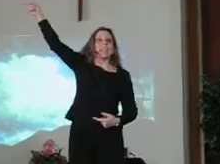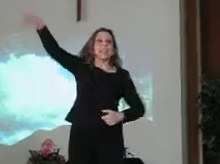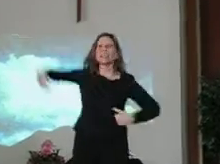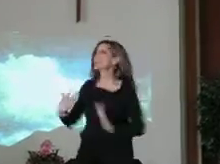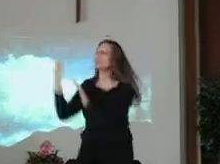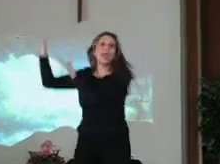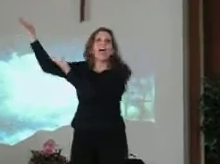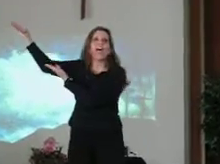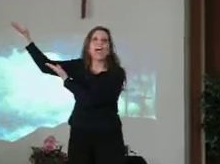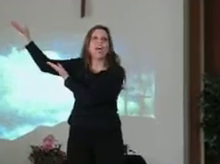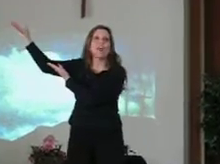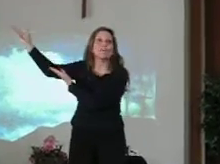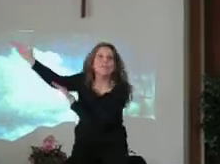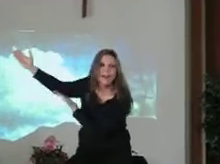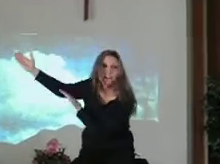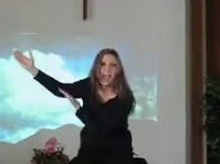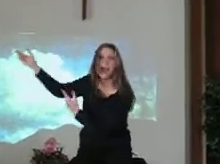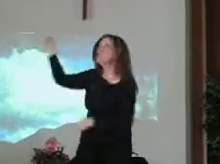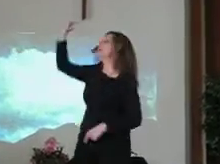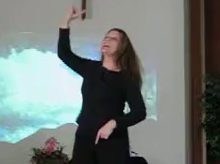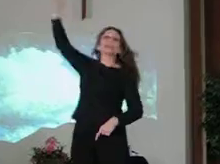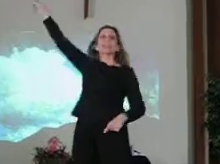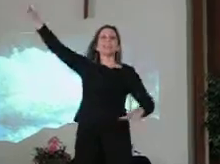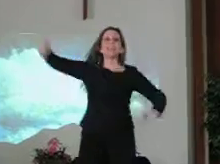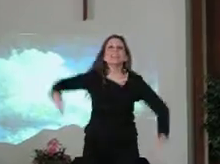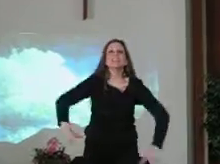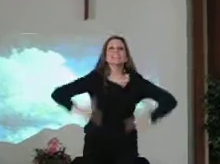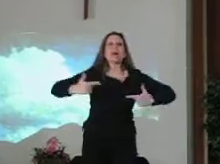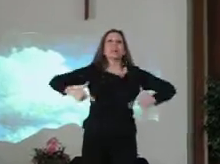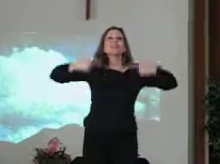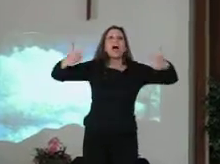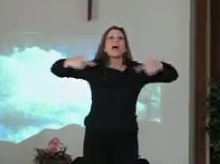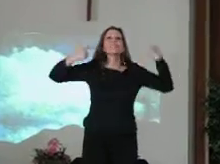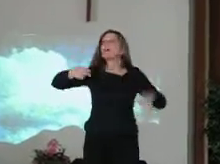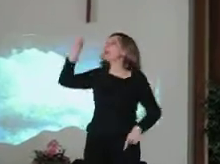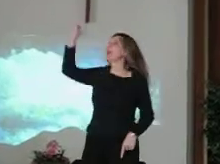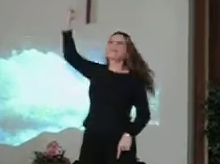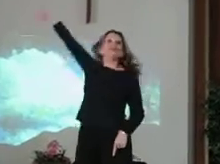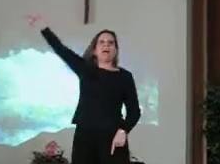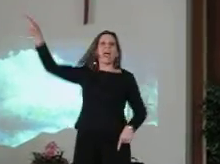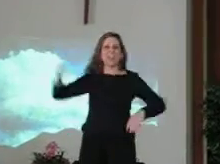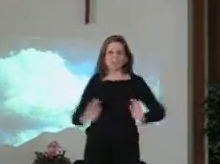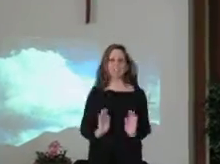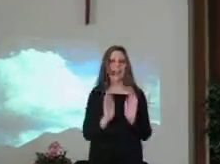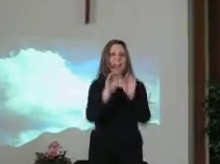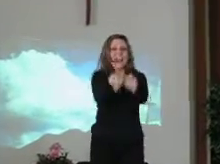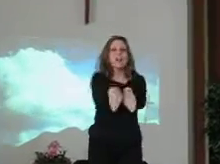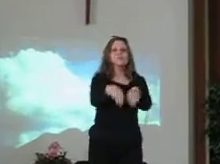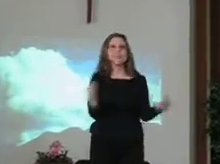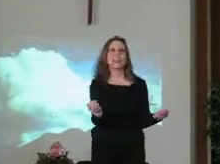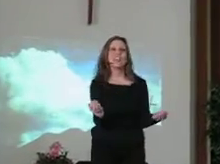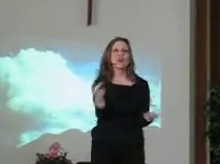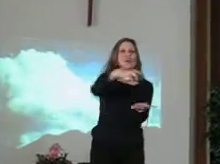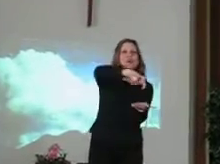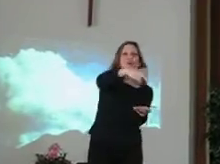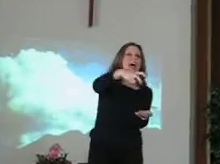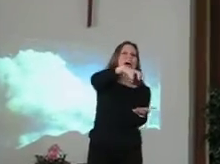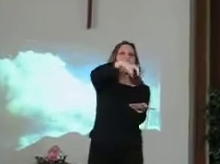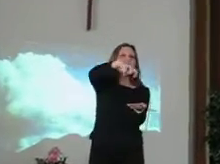gave. But now he's alive, and he's crazy.